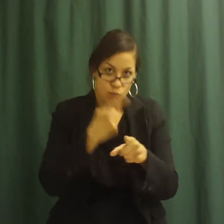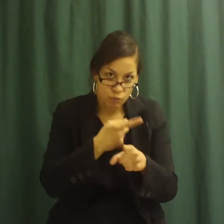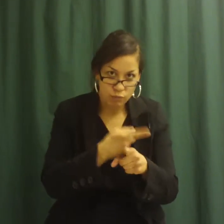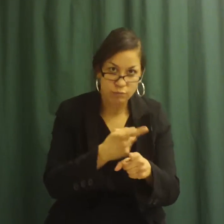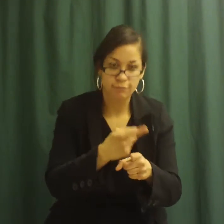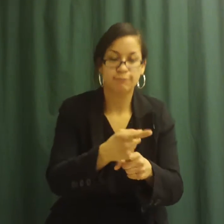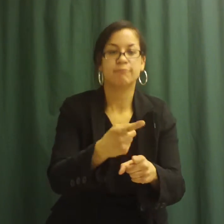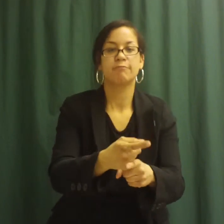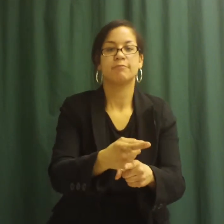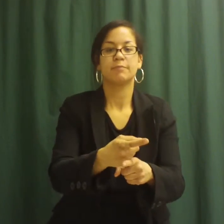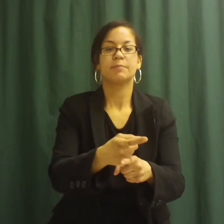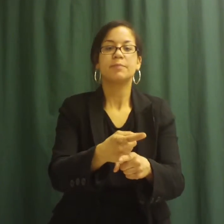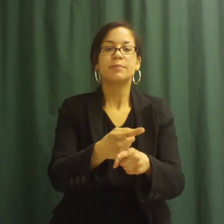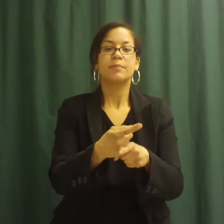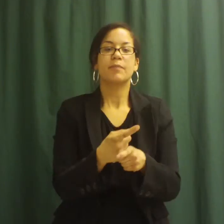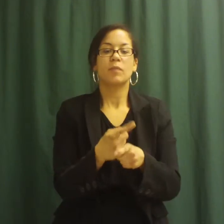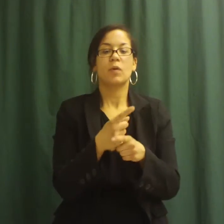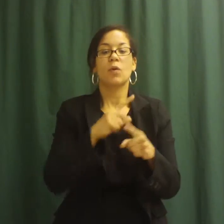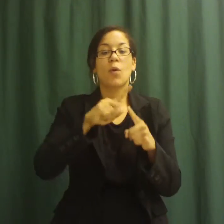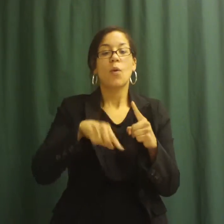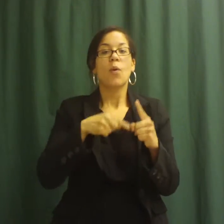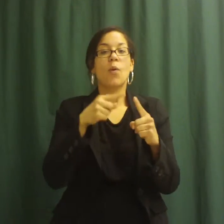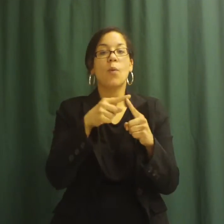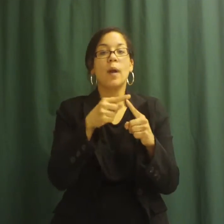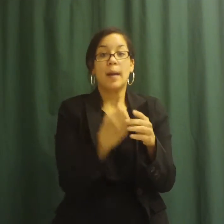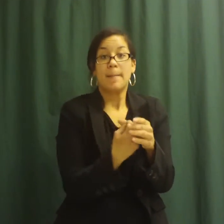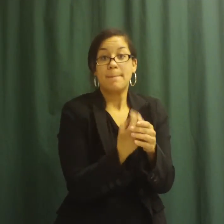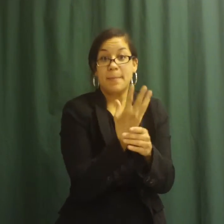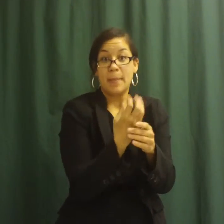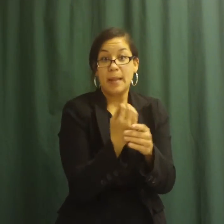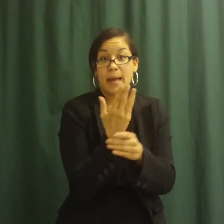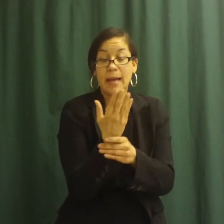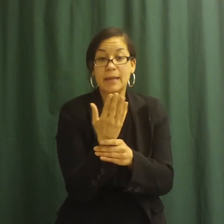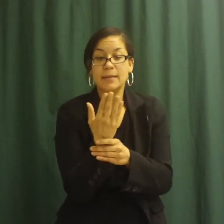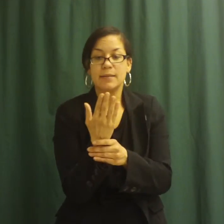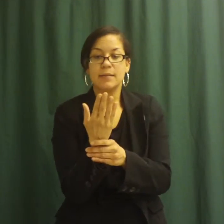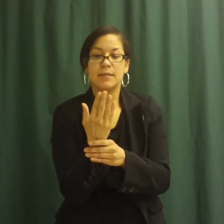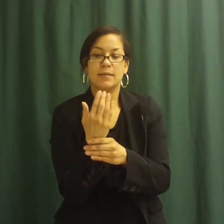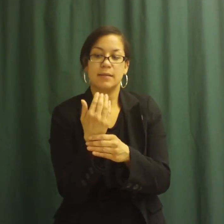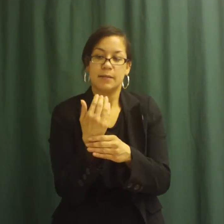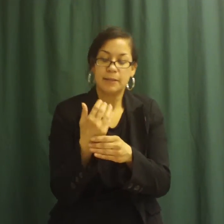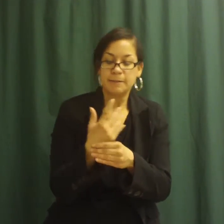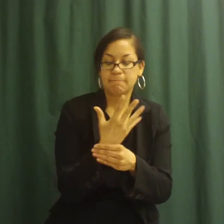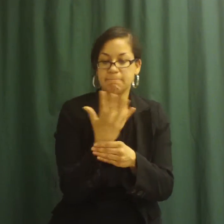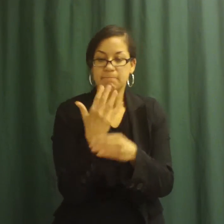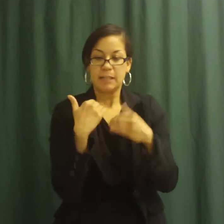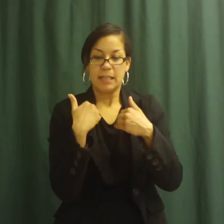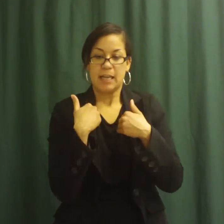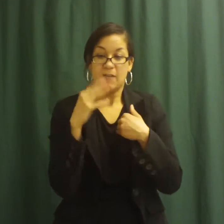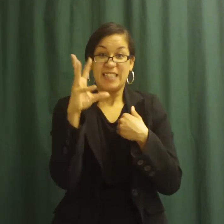plants have six leaves, replant them two inches apart in new trays.